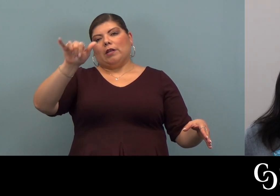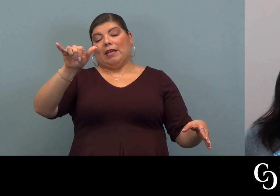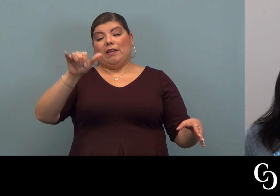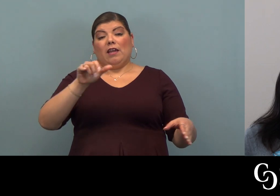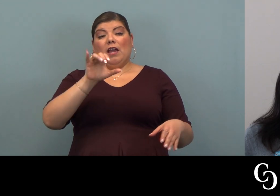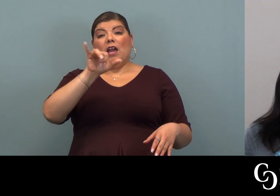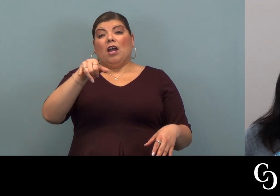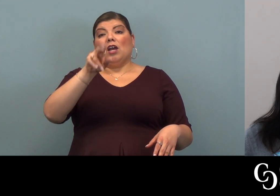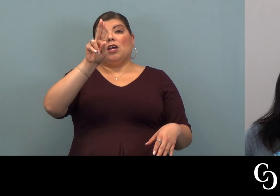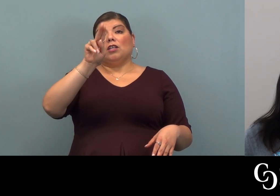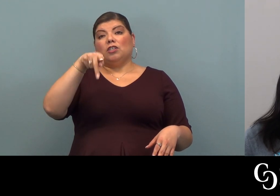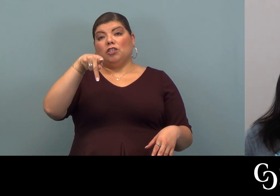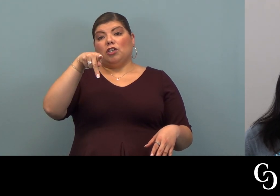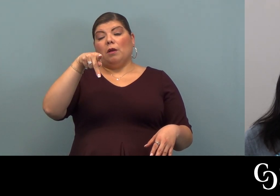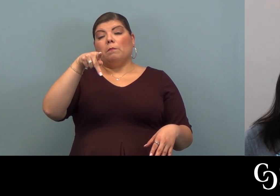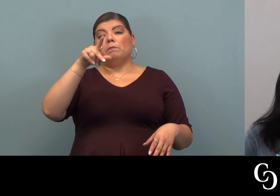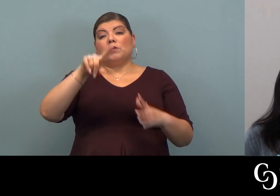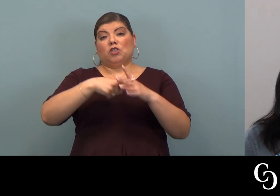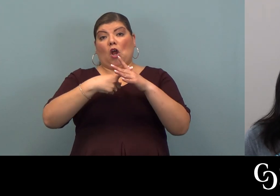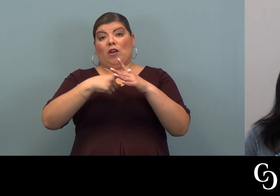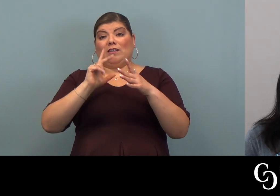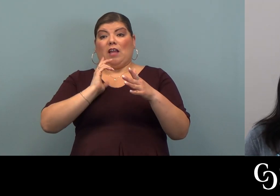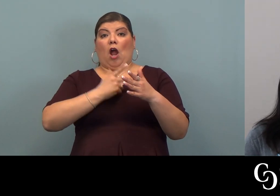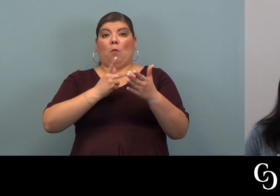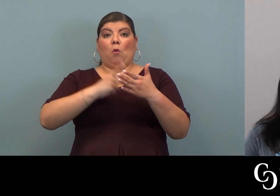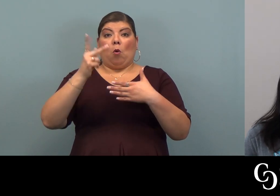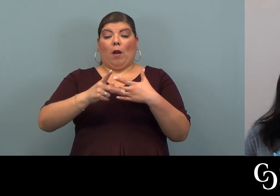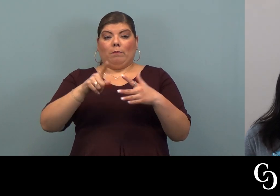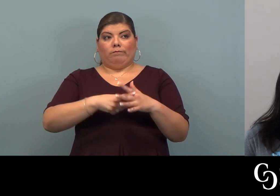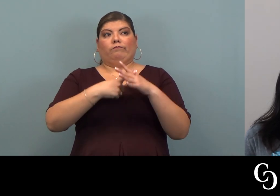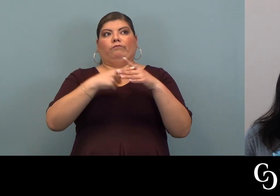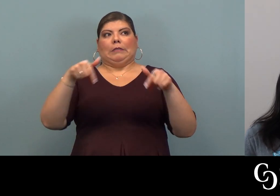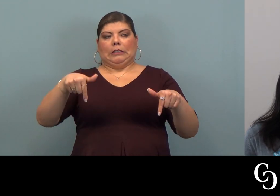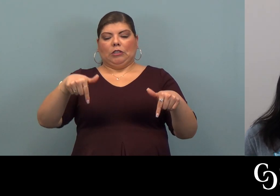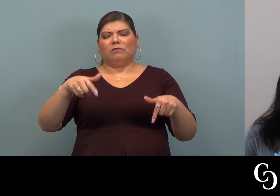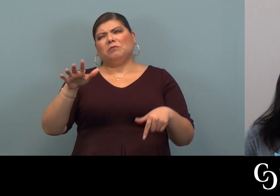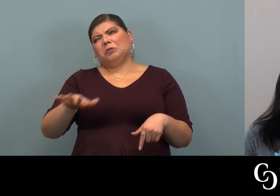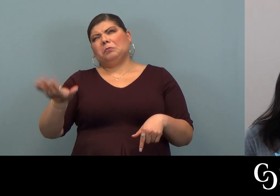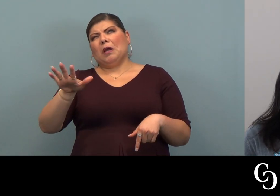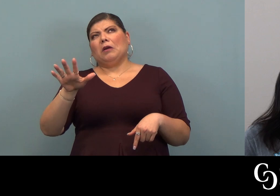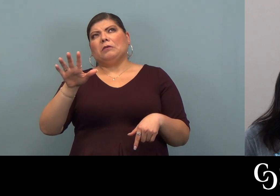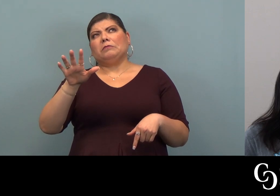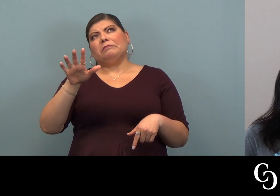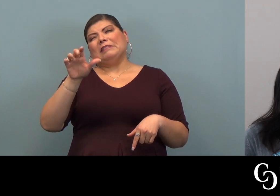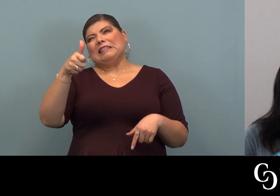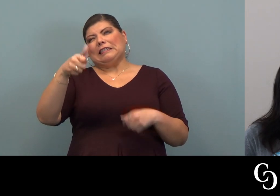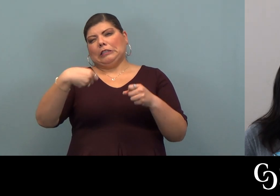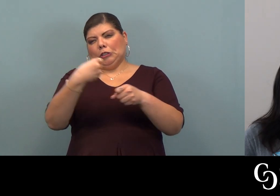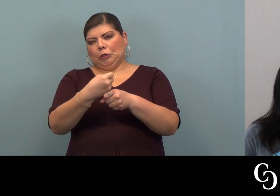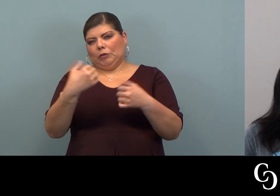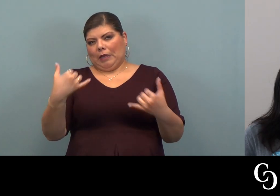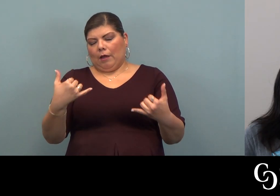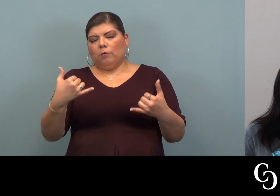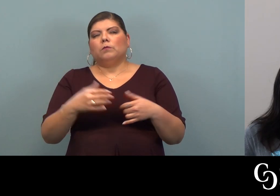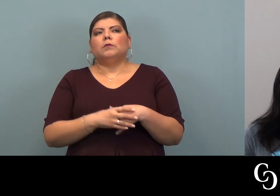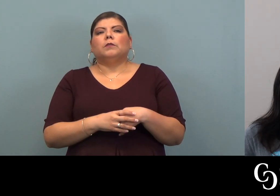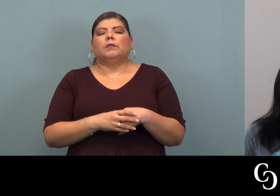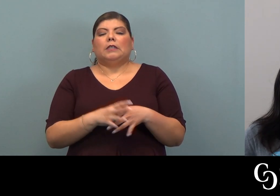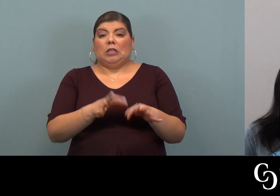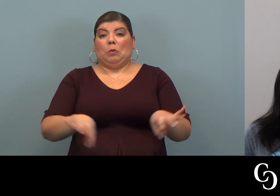Jumpstart is like our foundation of programming here at Community Action Duluth. It's been here for, I think, just about a decade.